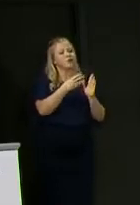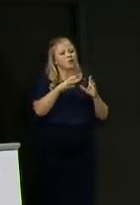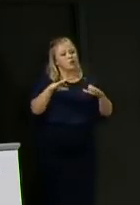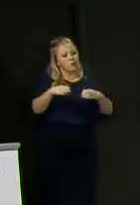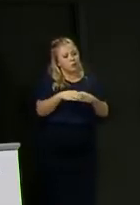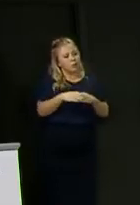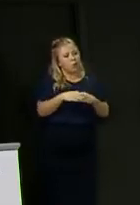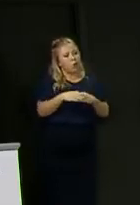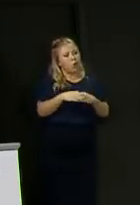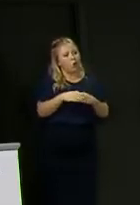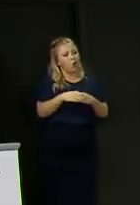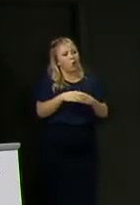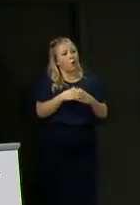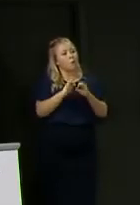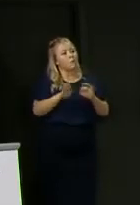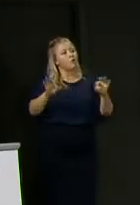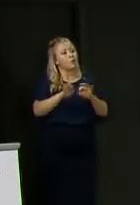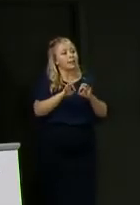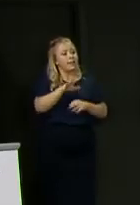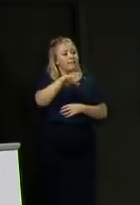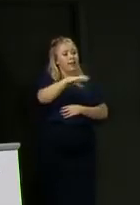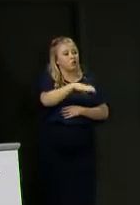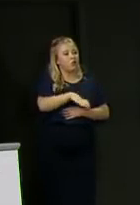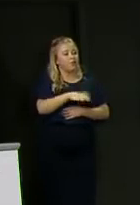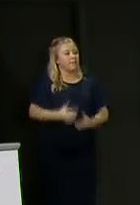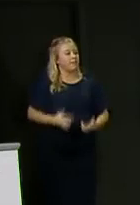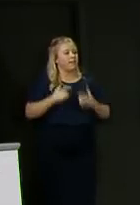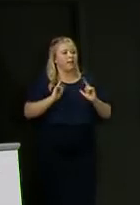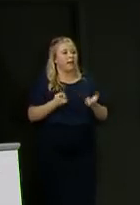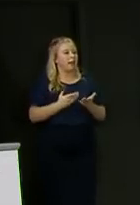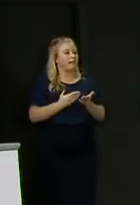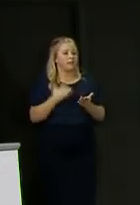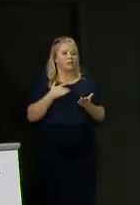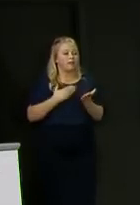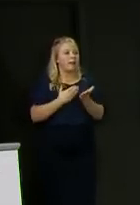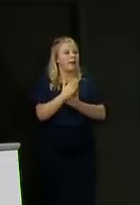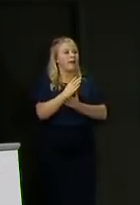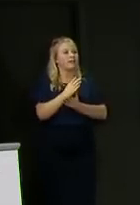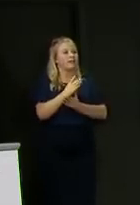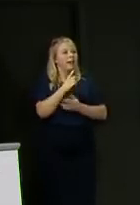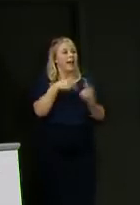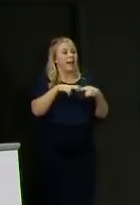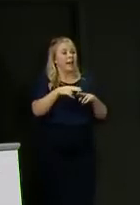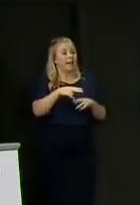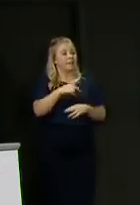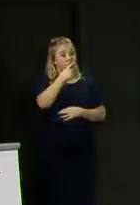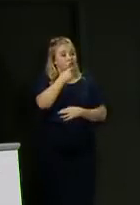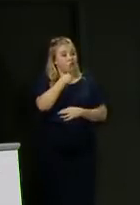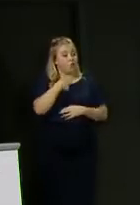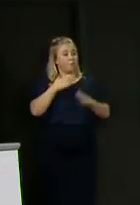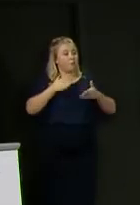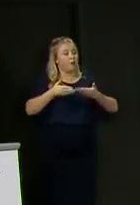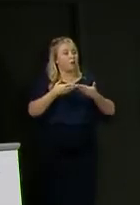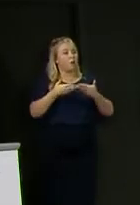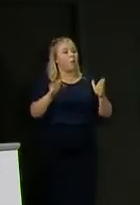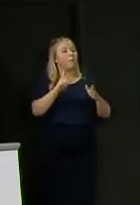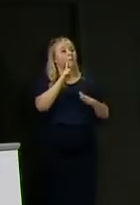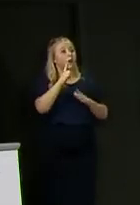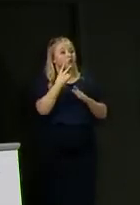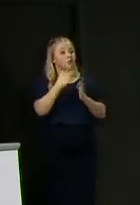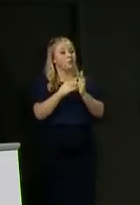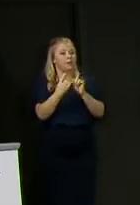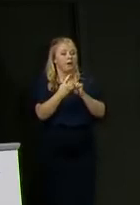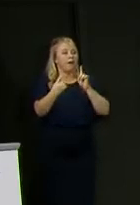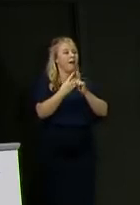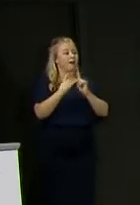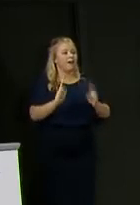music venues have real concerns that they will not be able to survive if they are simply told they can reopen but must maintain social distancing rules. So